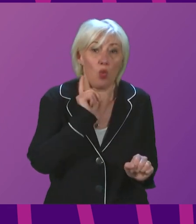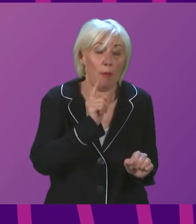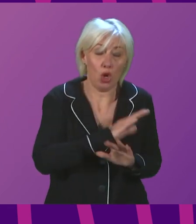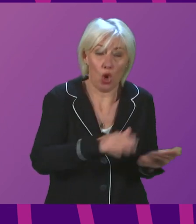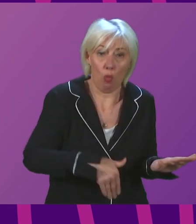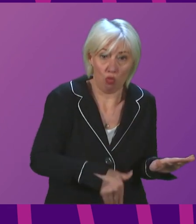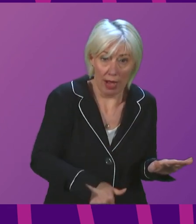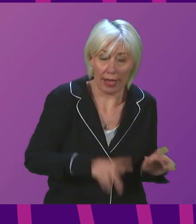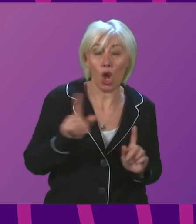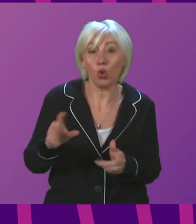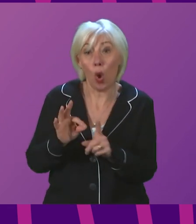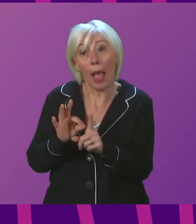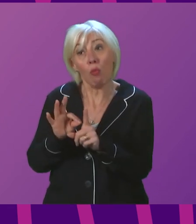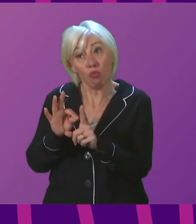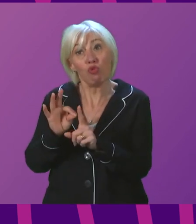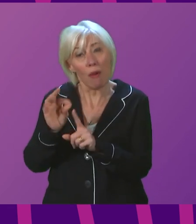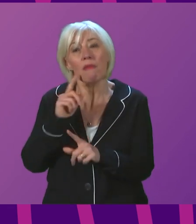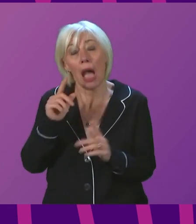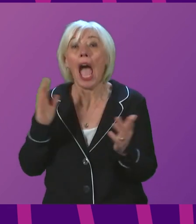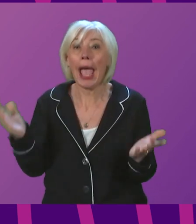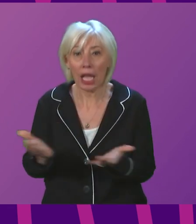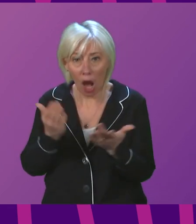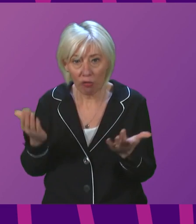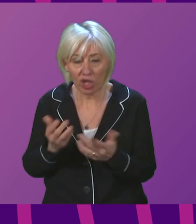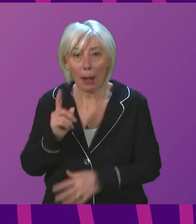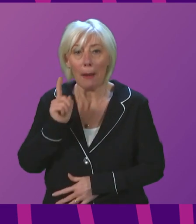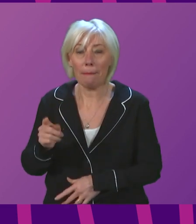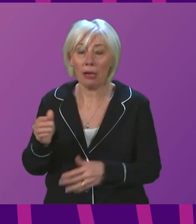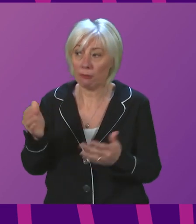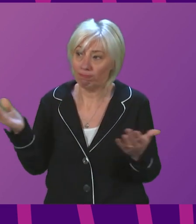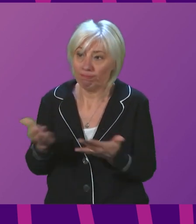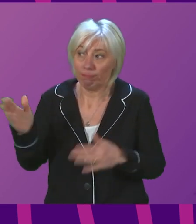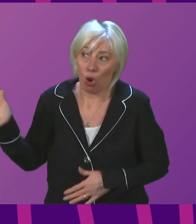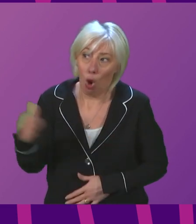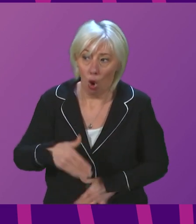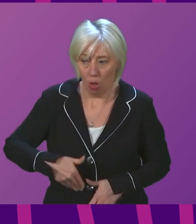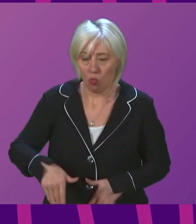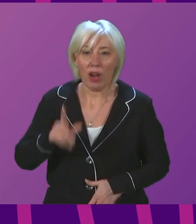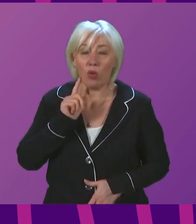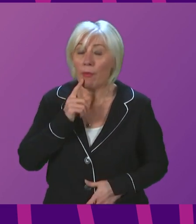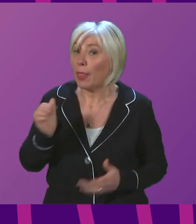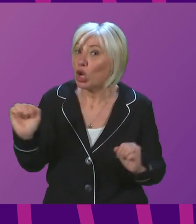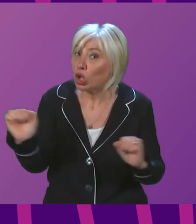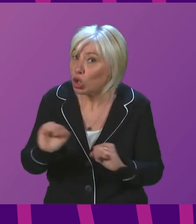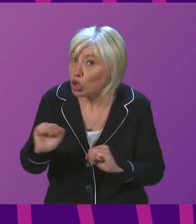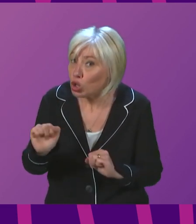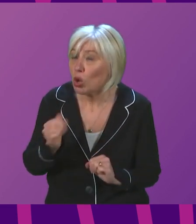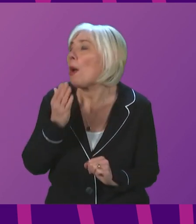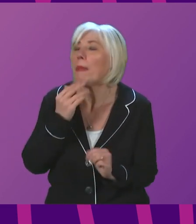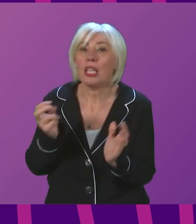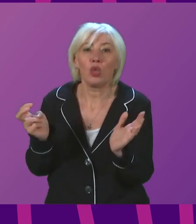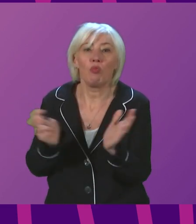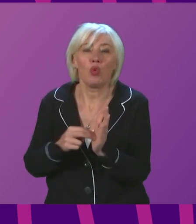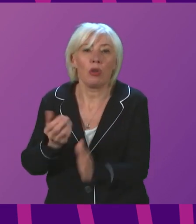fact that it is improving is encouraging, but I would continue to urge all pregnant women who have not already done so to book a vaccination